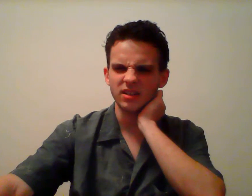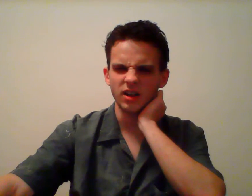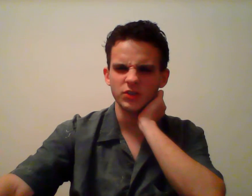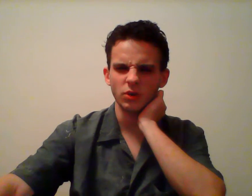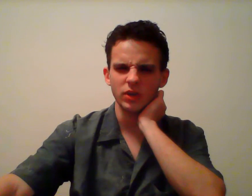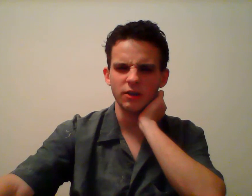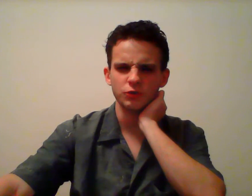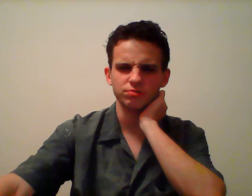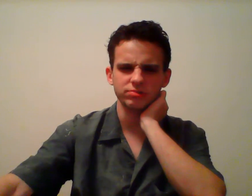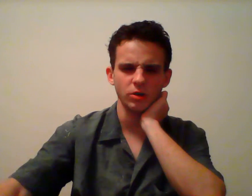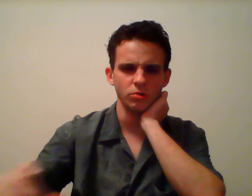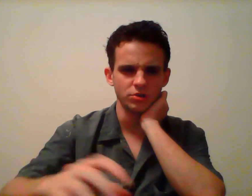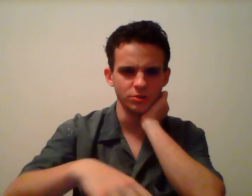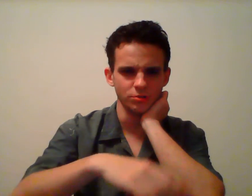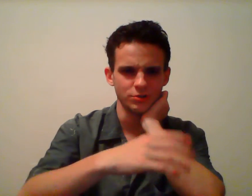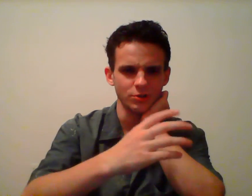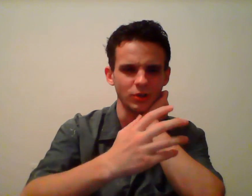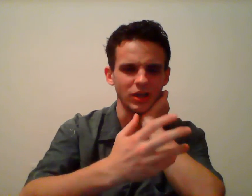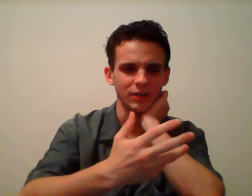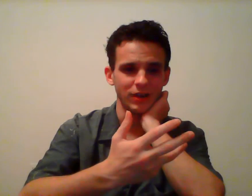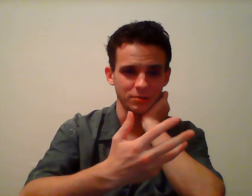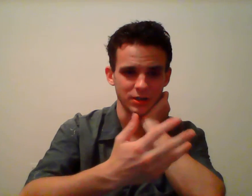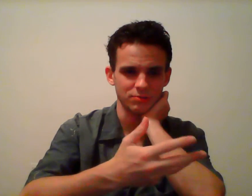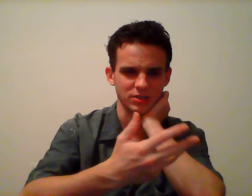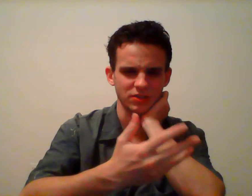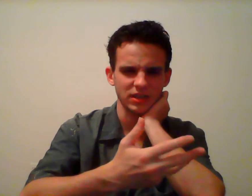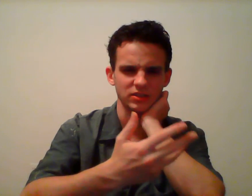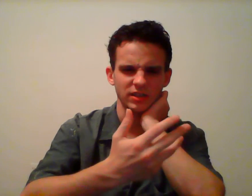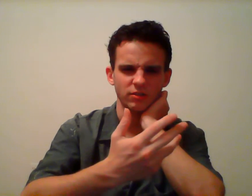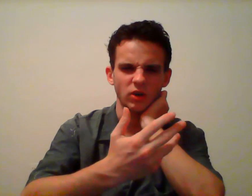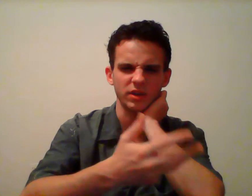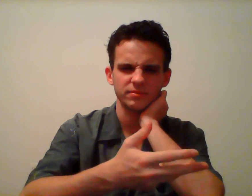also allows pro to do a lot of other interesting things later on.